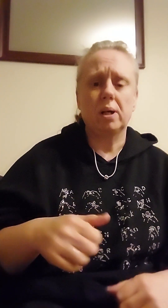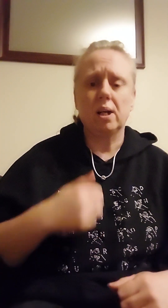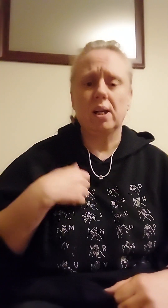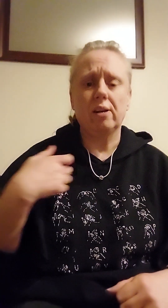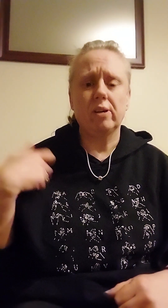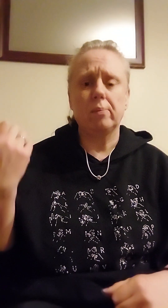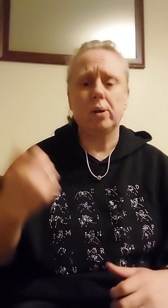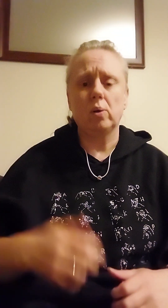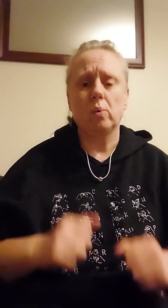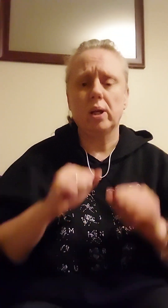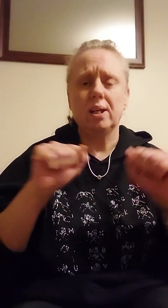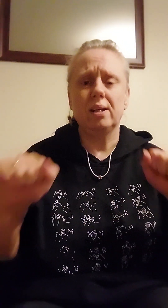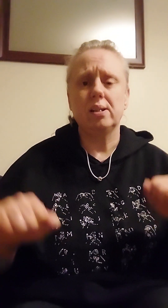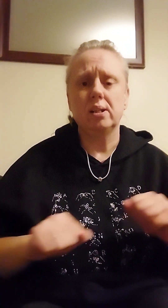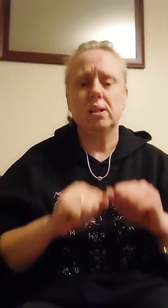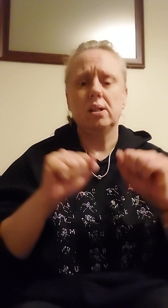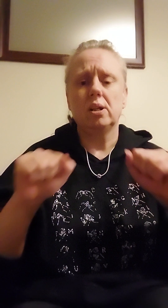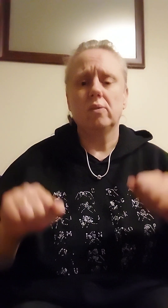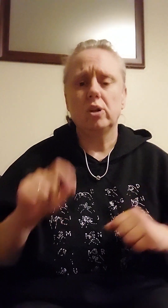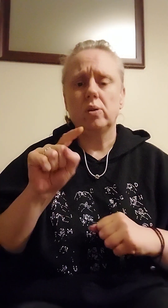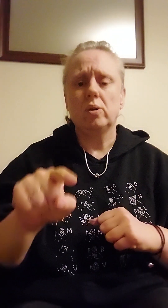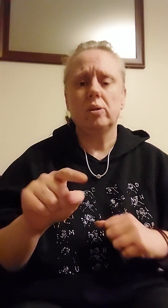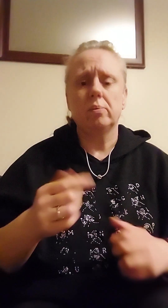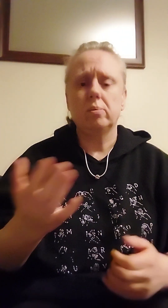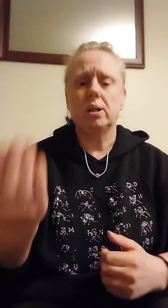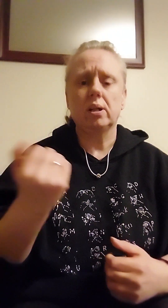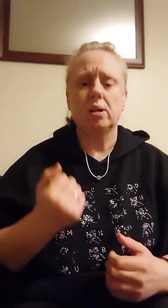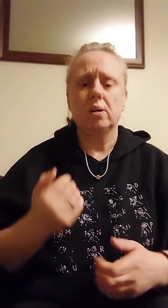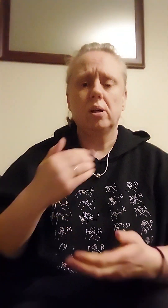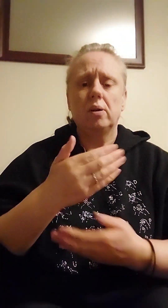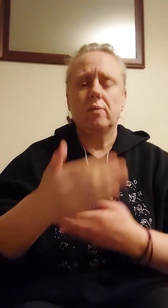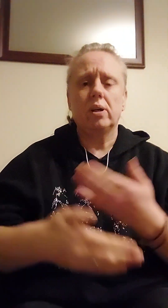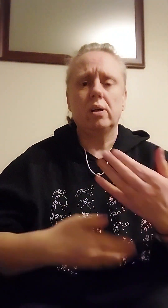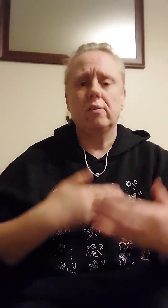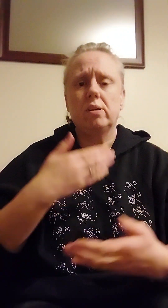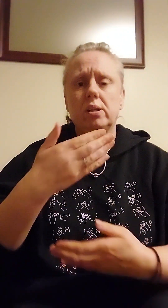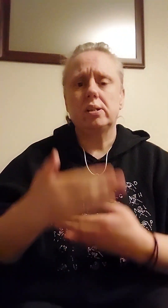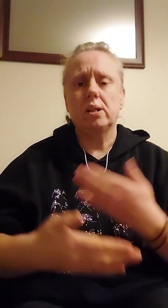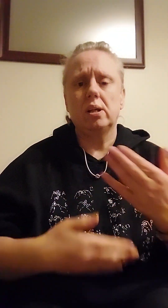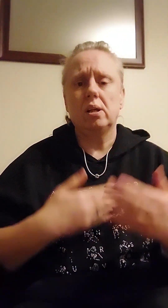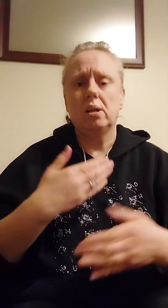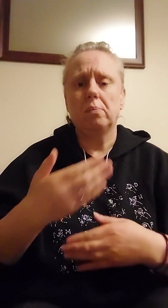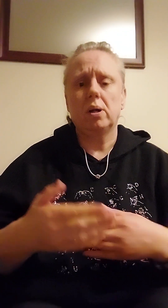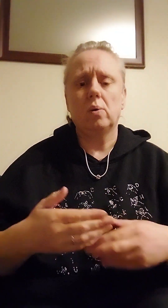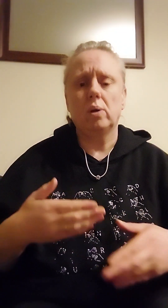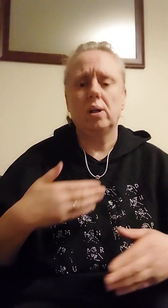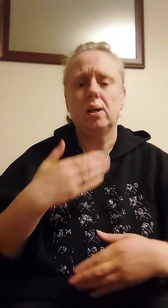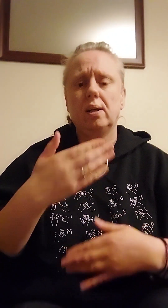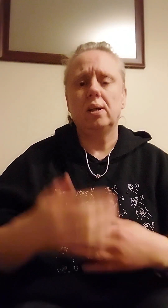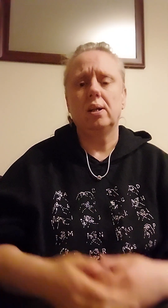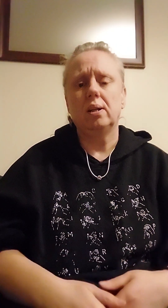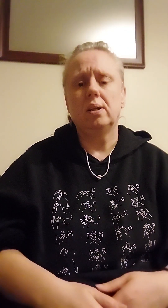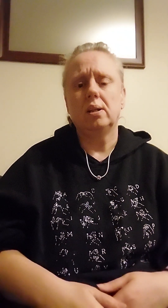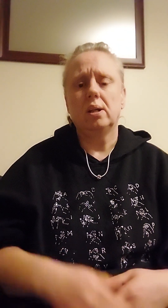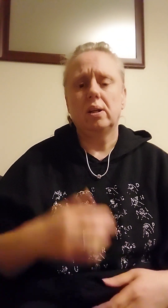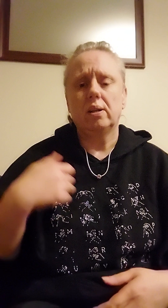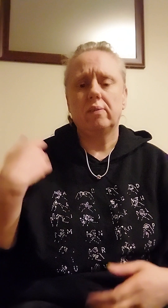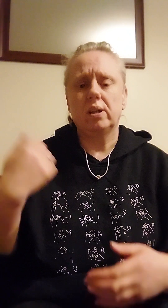I wonder if I've waiting for you I'm a fairy tale now waving in the